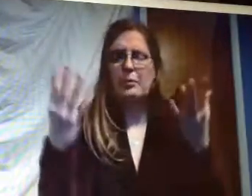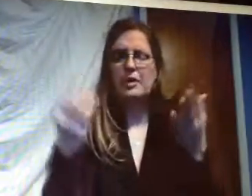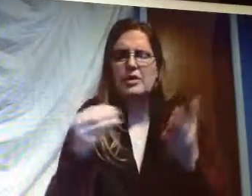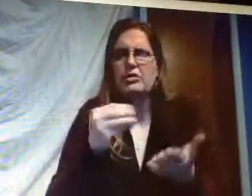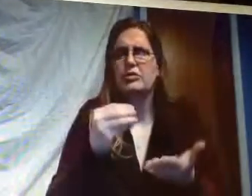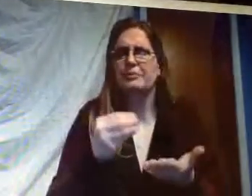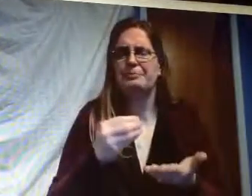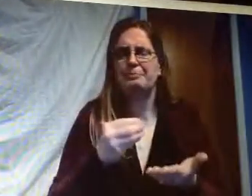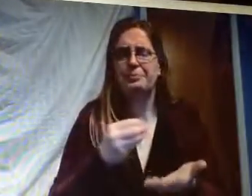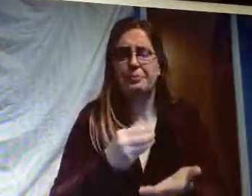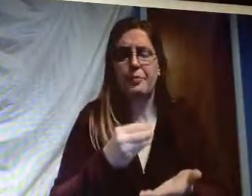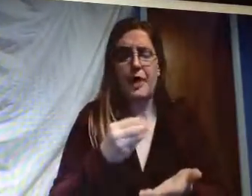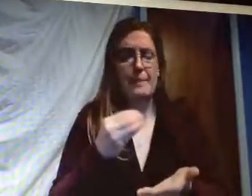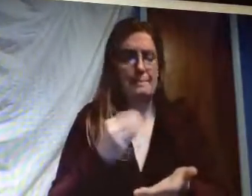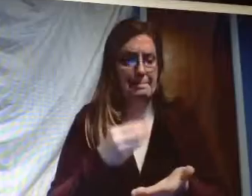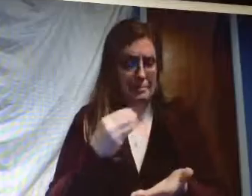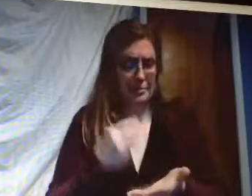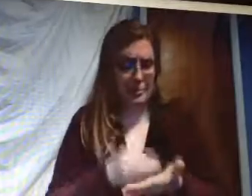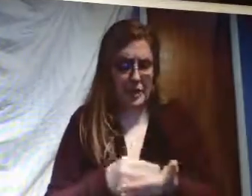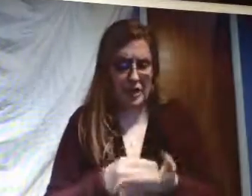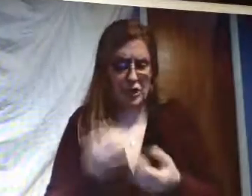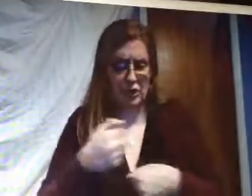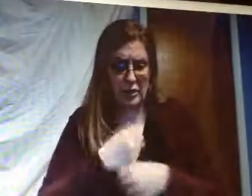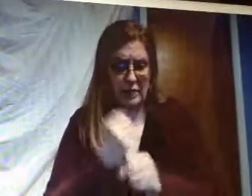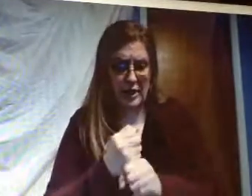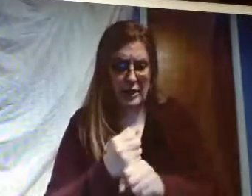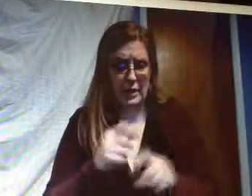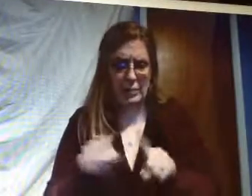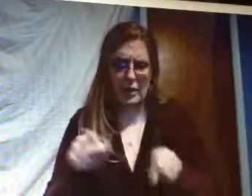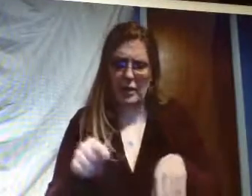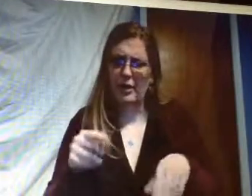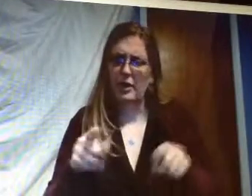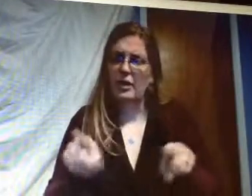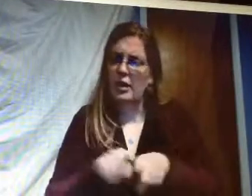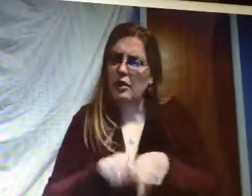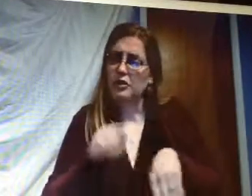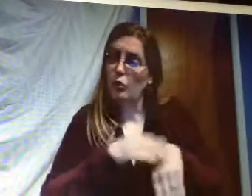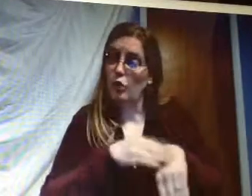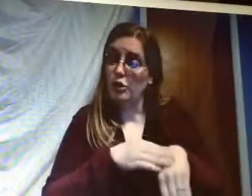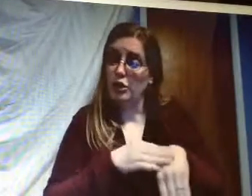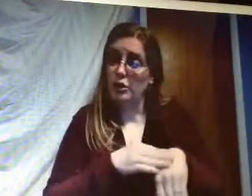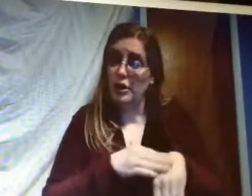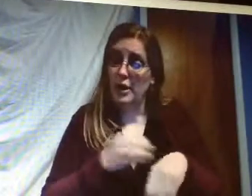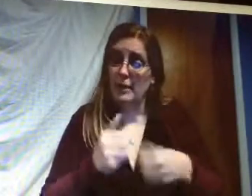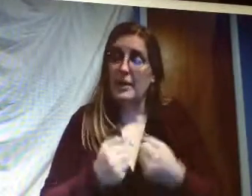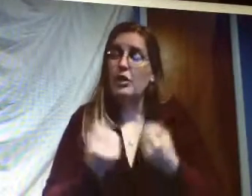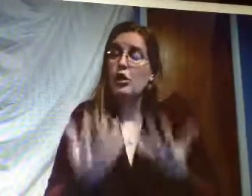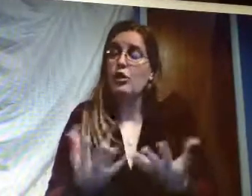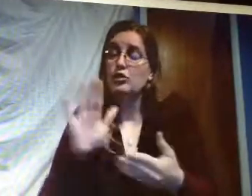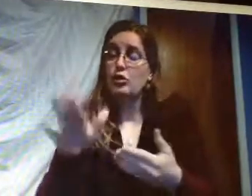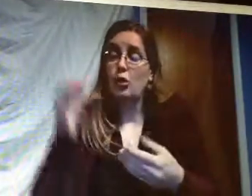if you choose to don't know how much or want to make a certain amount of money that they will warn you